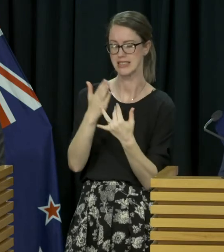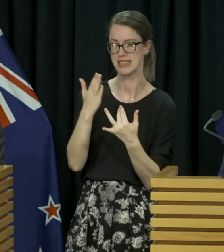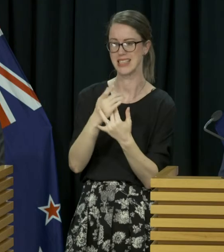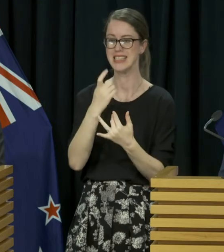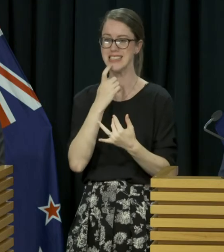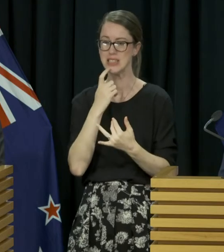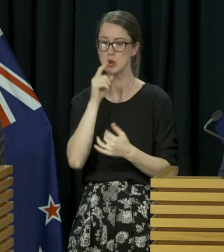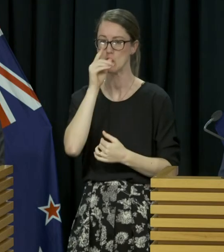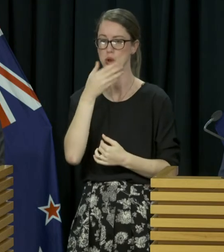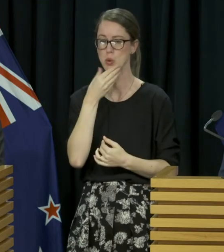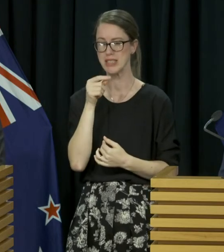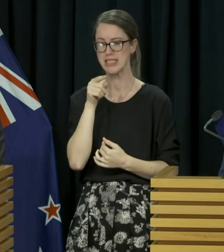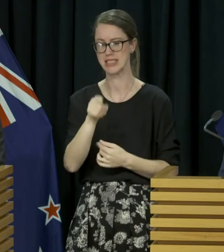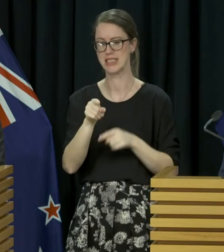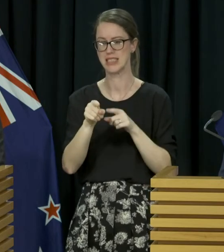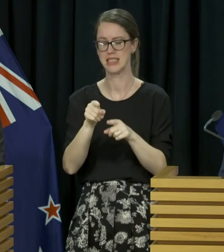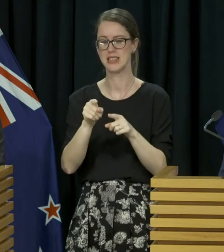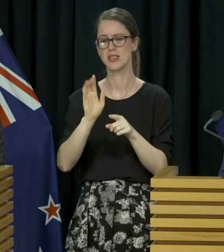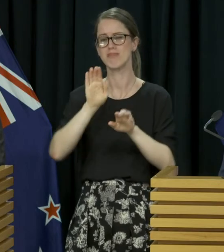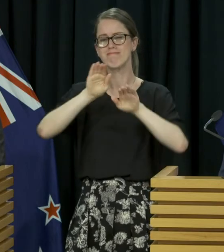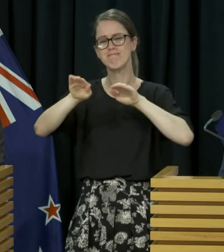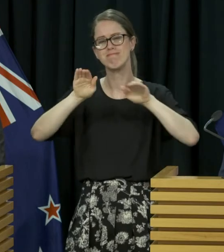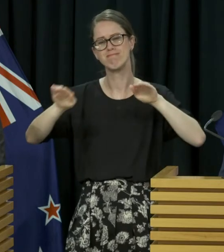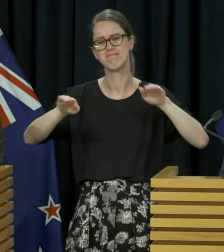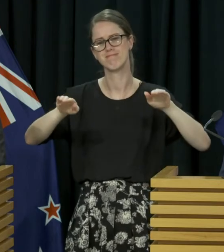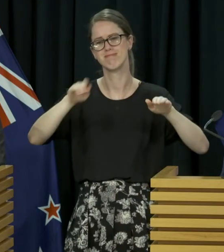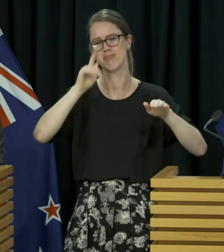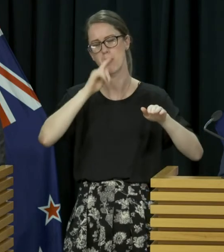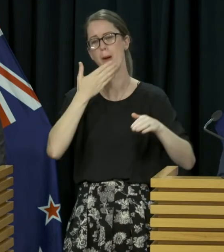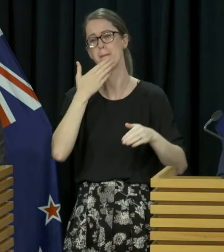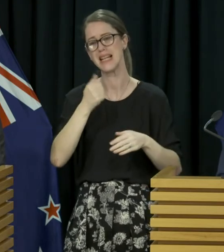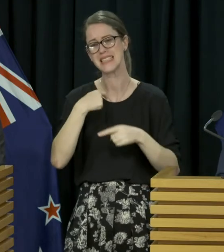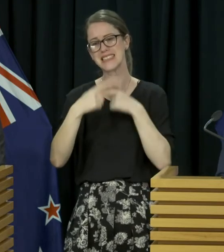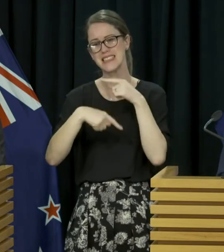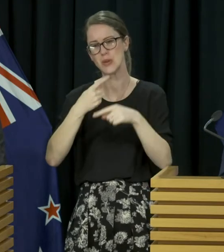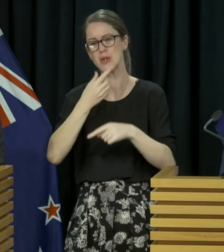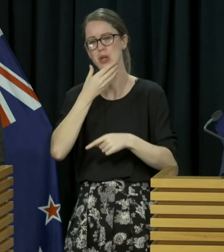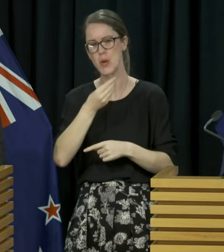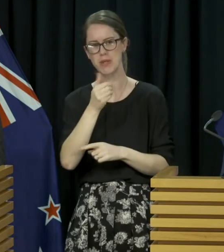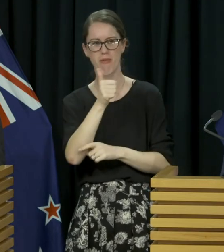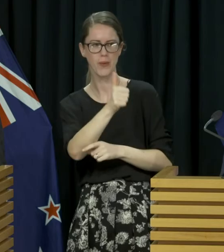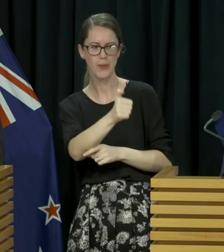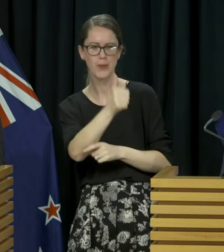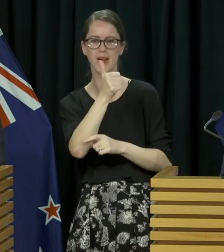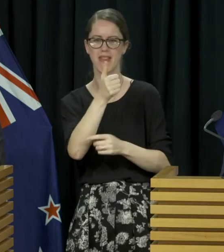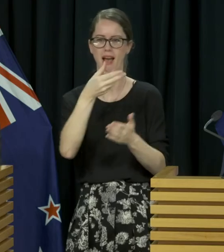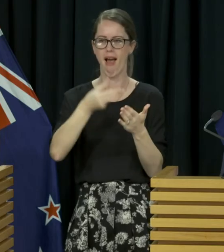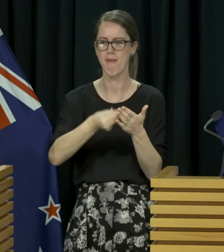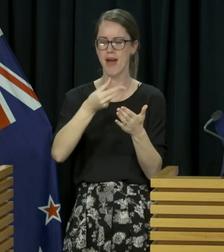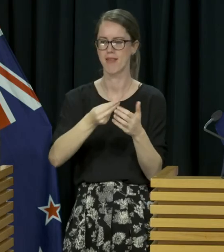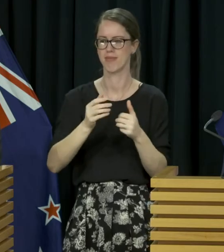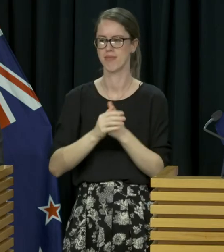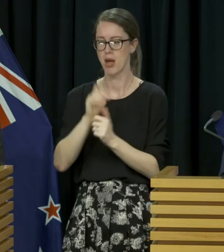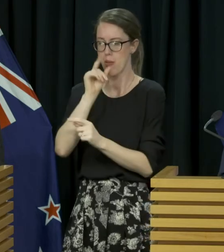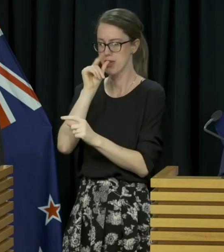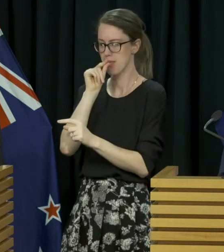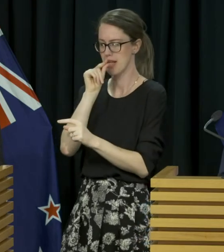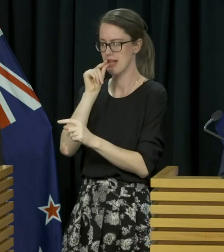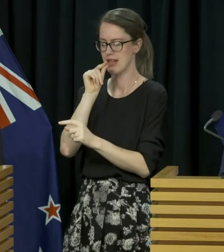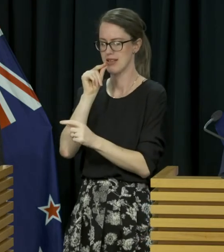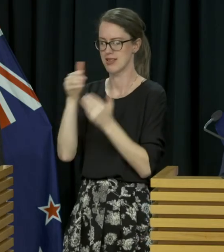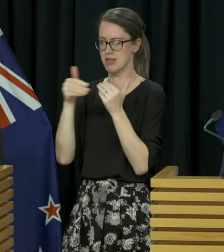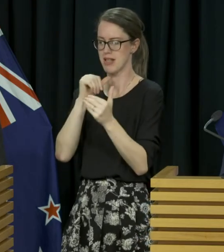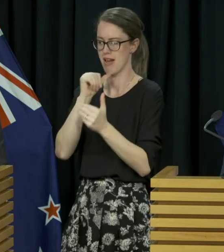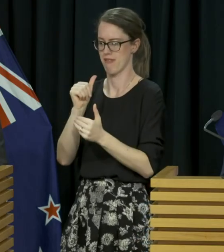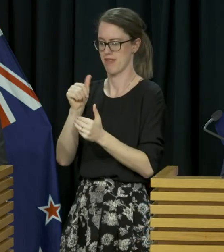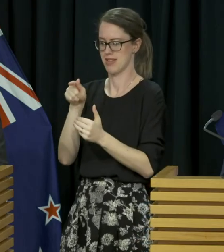for people to use it my message to all Kiwis is please keep playing your part you know it might not have been the pub it might have been somewhere